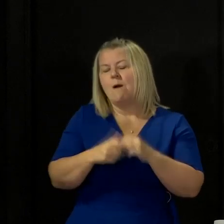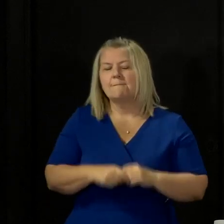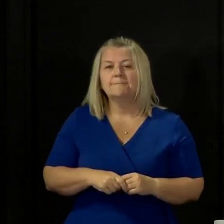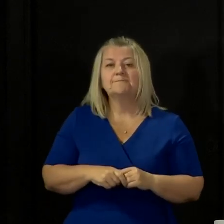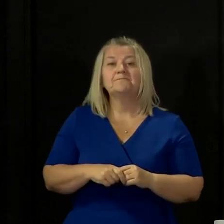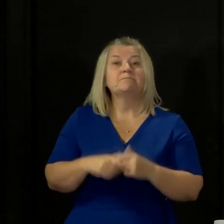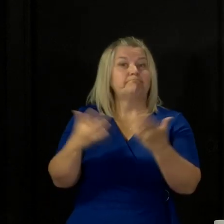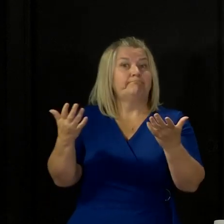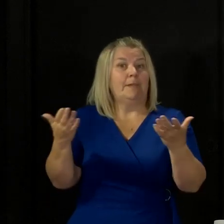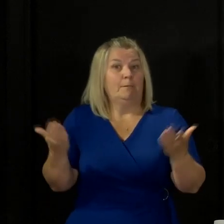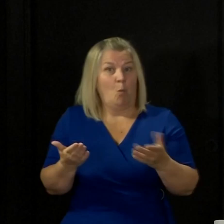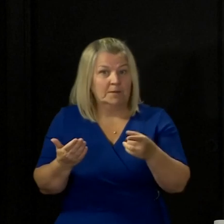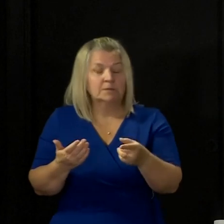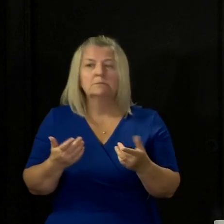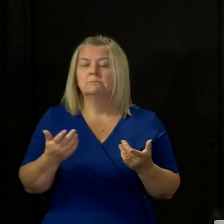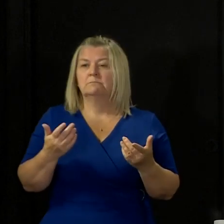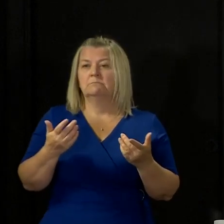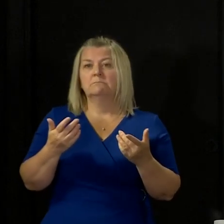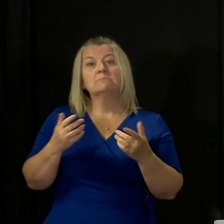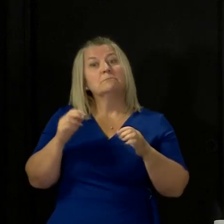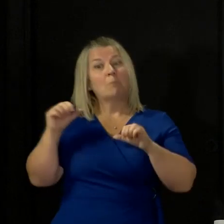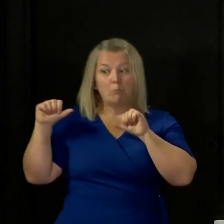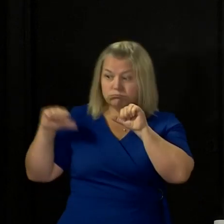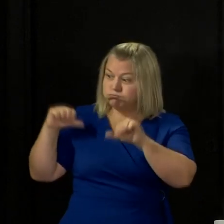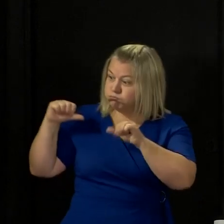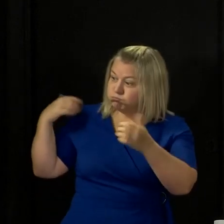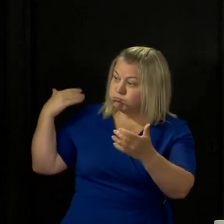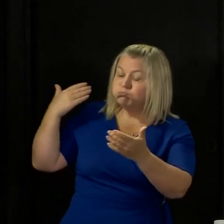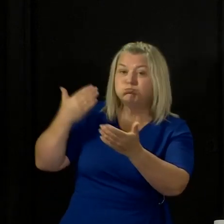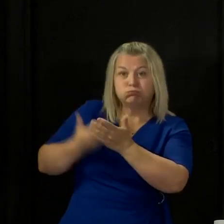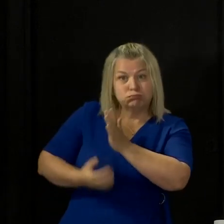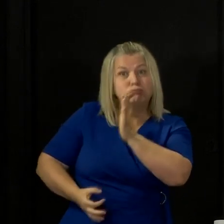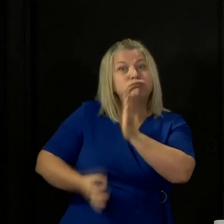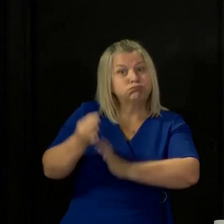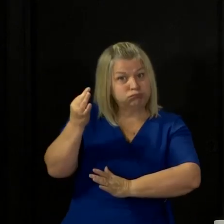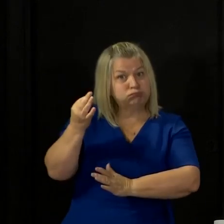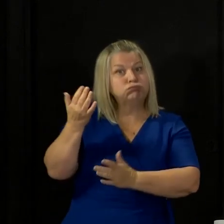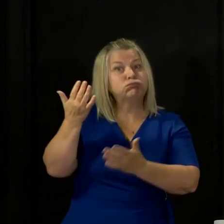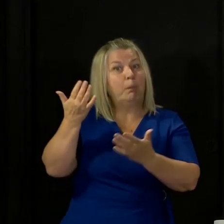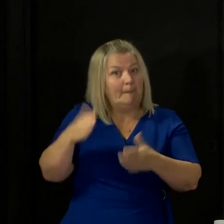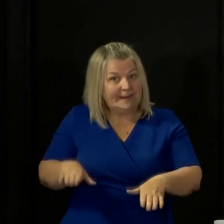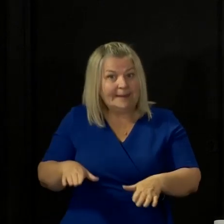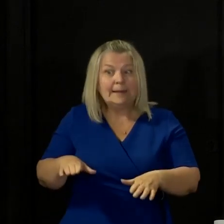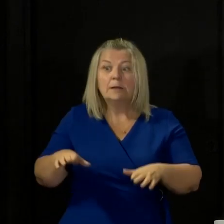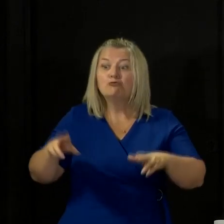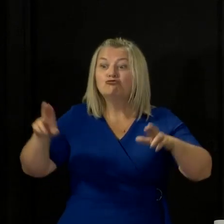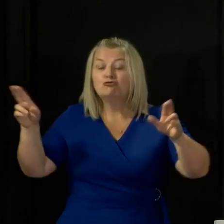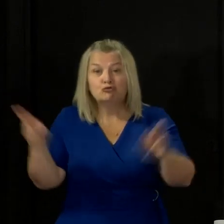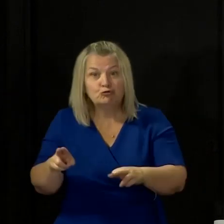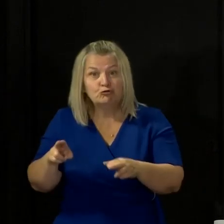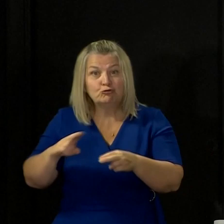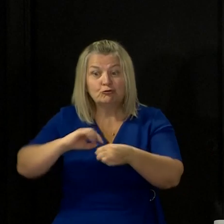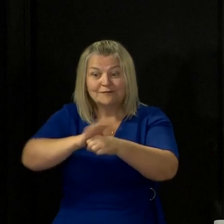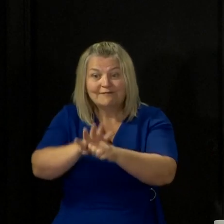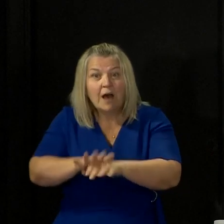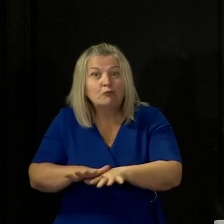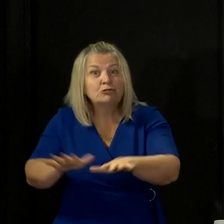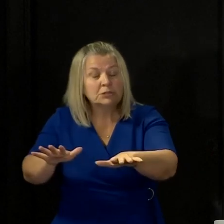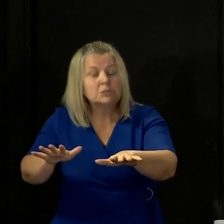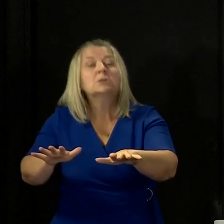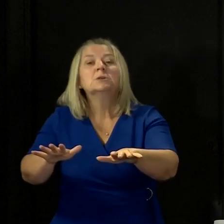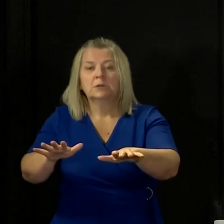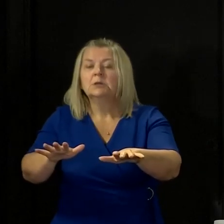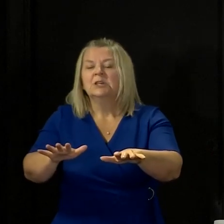For the moment, though, despite the progress that has been made in reducing levels of COVID in the community, the virus still poses a very